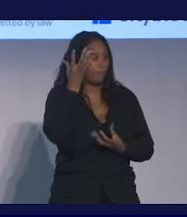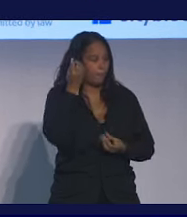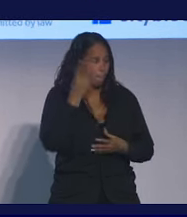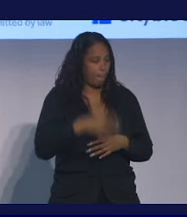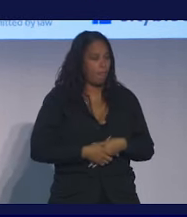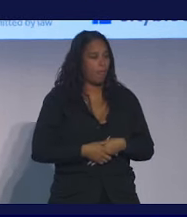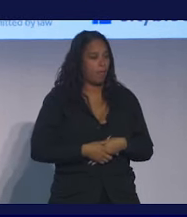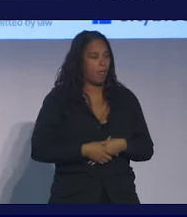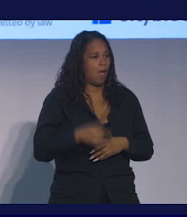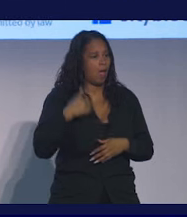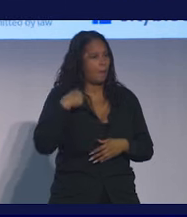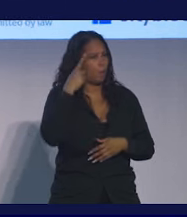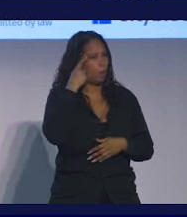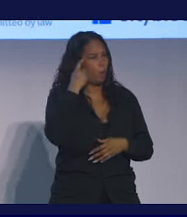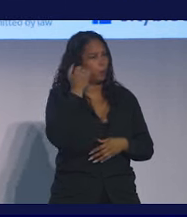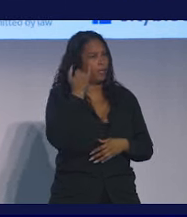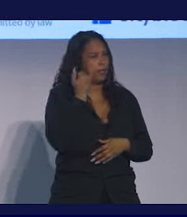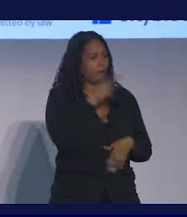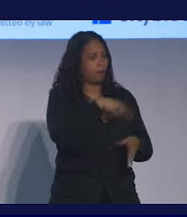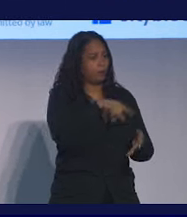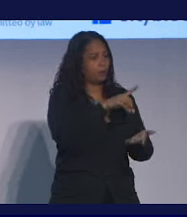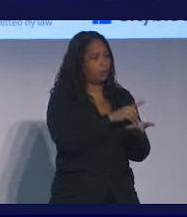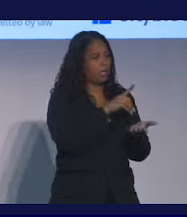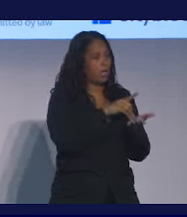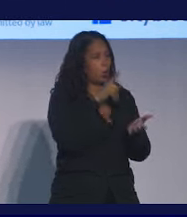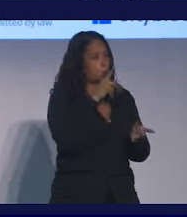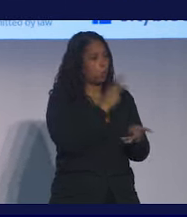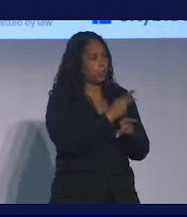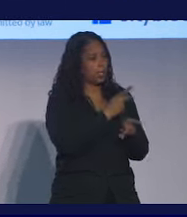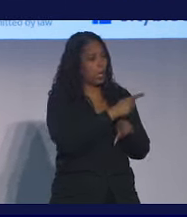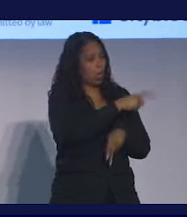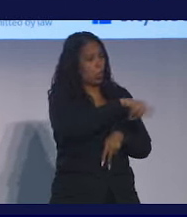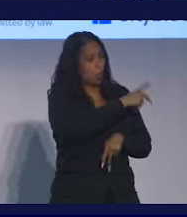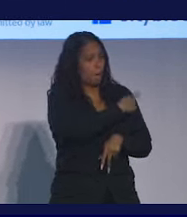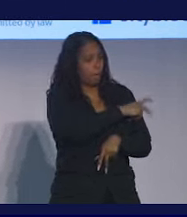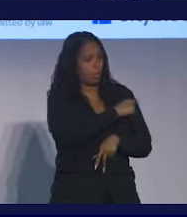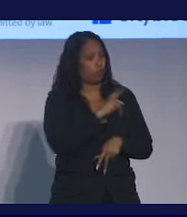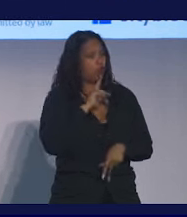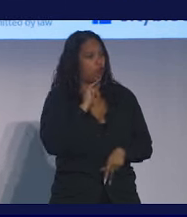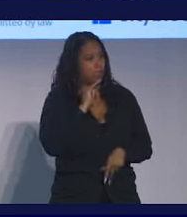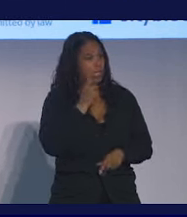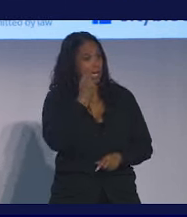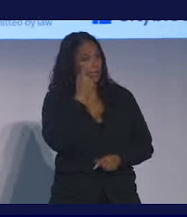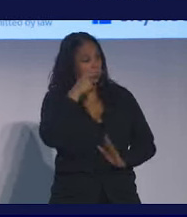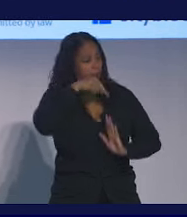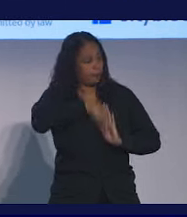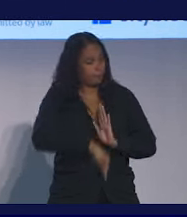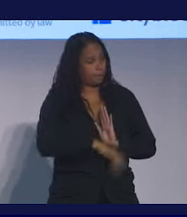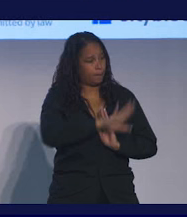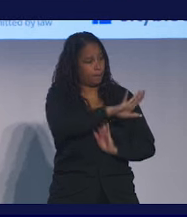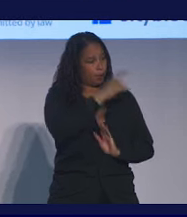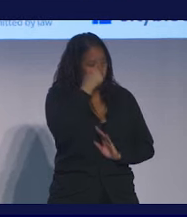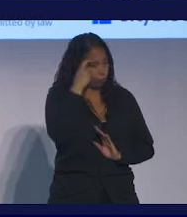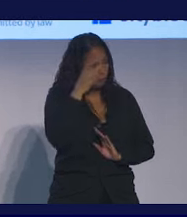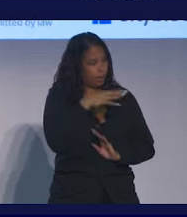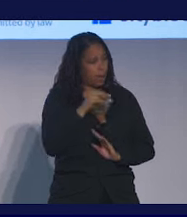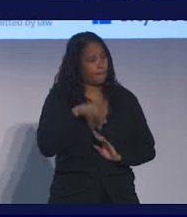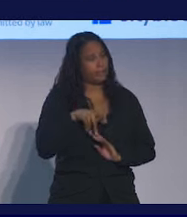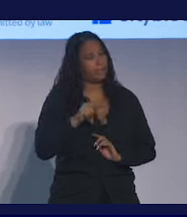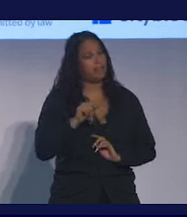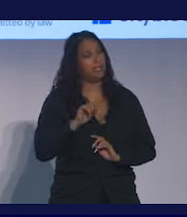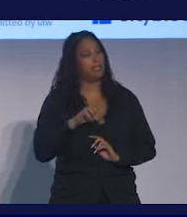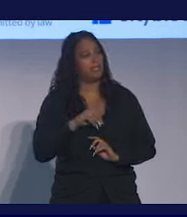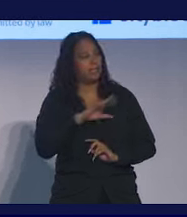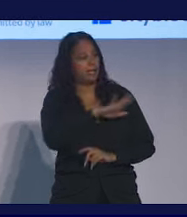the doctors who were taking care of that patient I described earlier really understood the extent of her trauma and her PTSD and her mental health